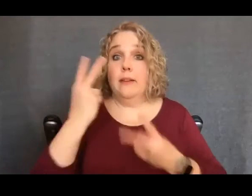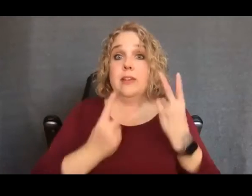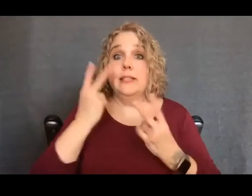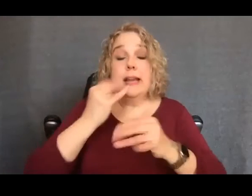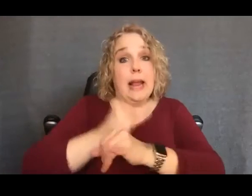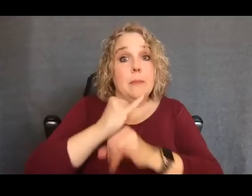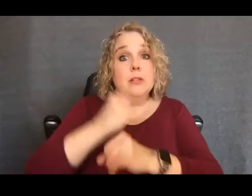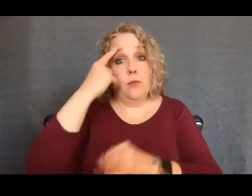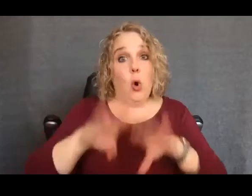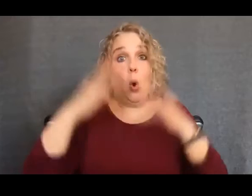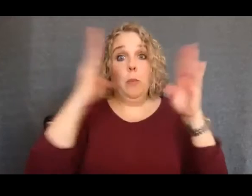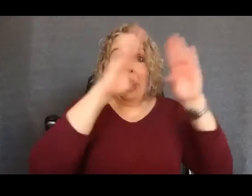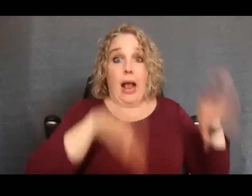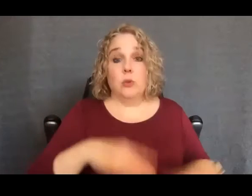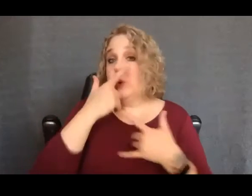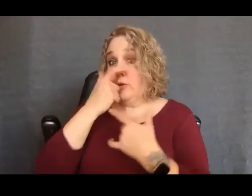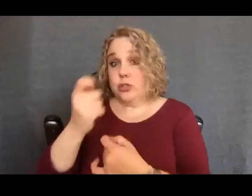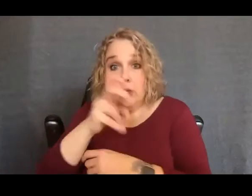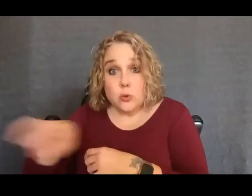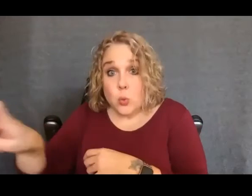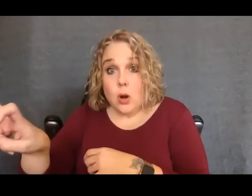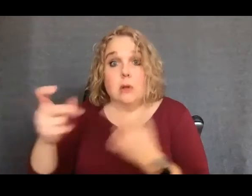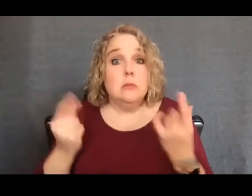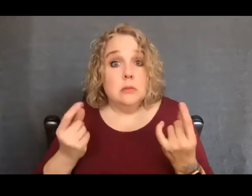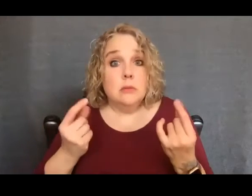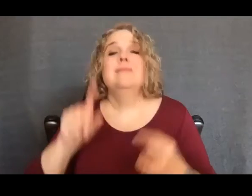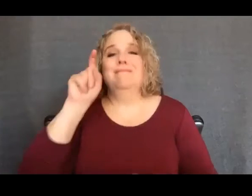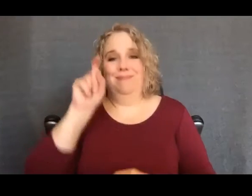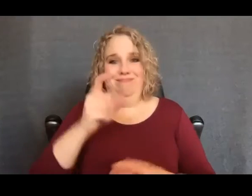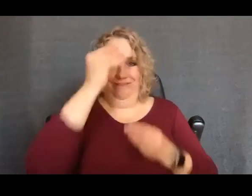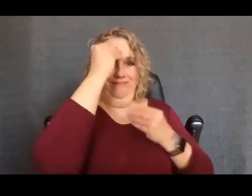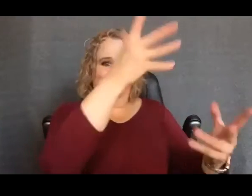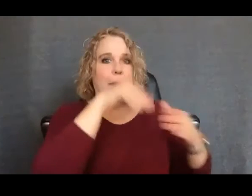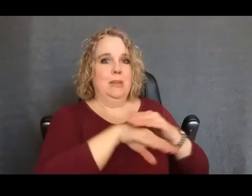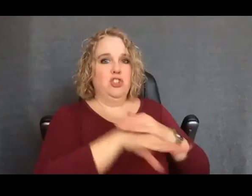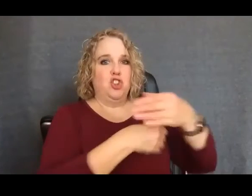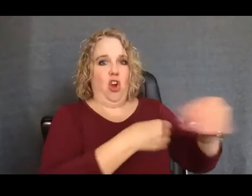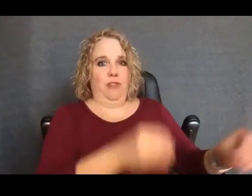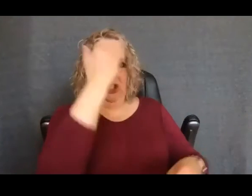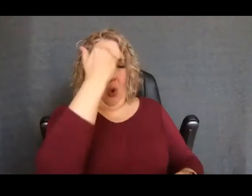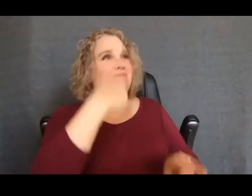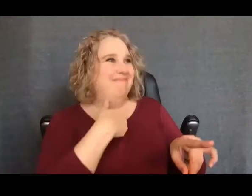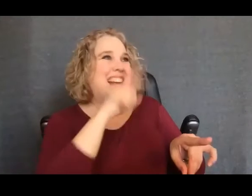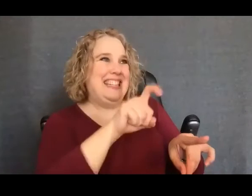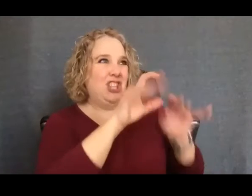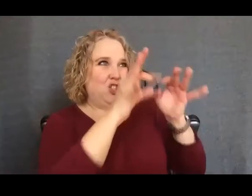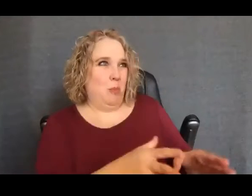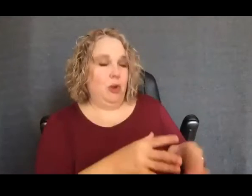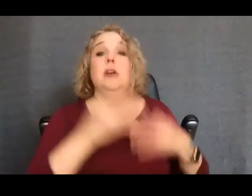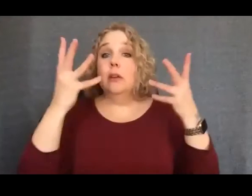house or interested in a campus tour, you would need to let the admissions office know that you need an interpreter. Once you've been accepted